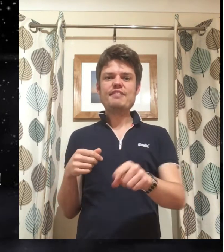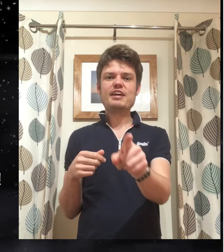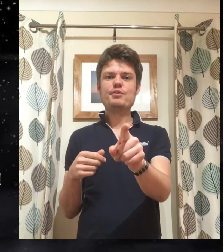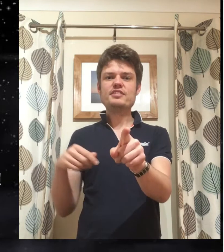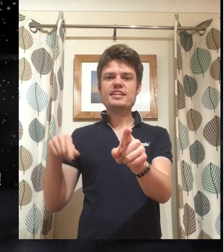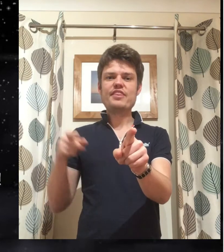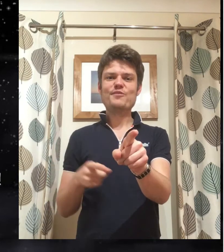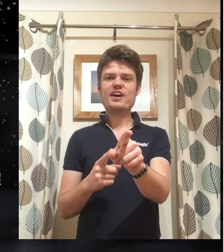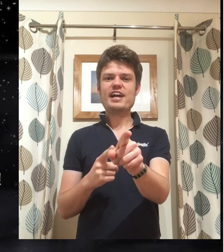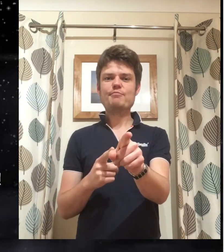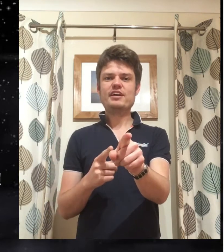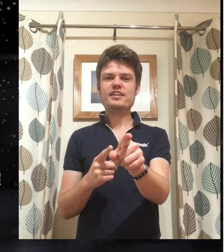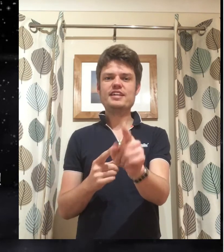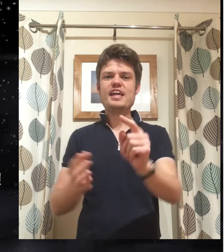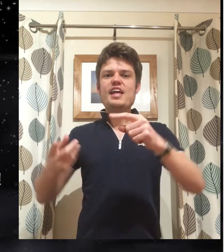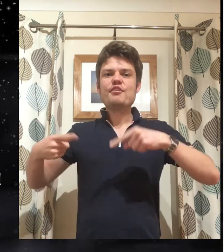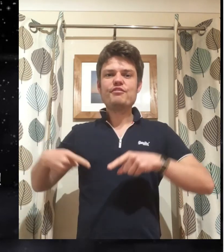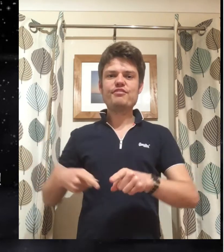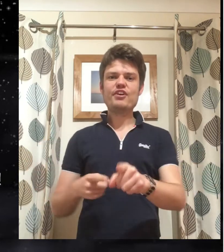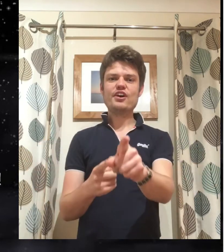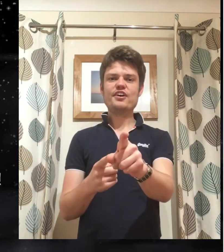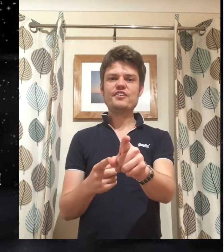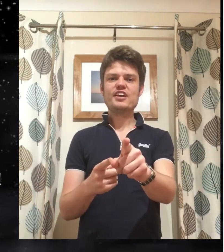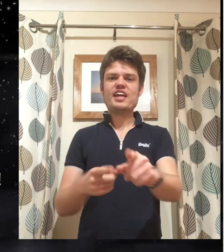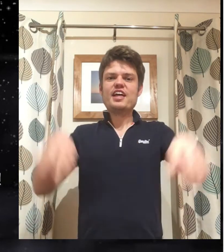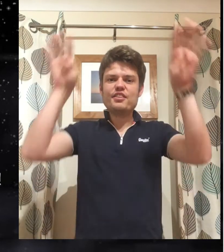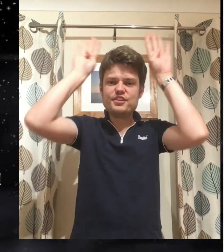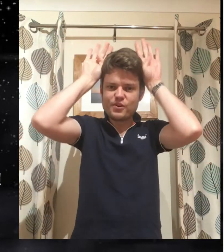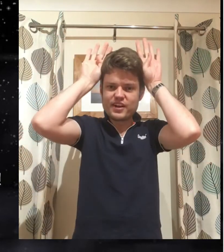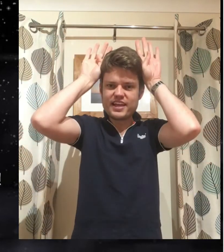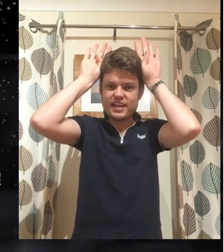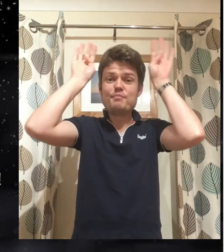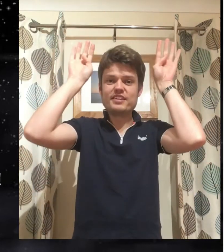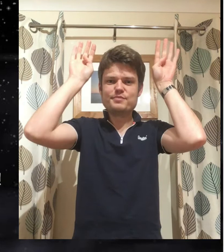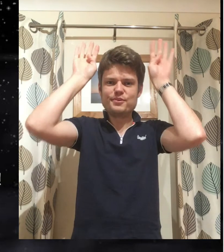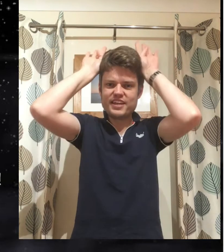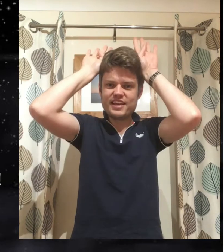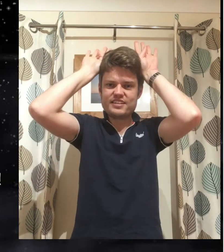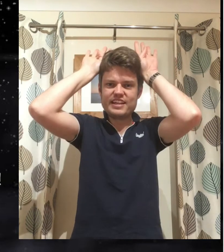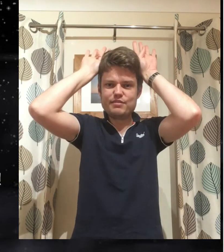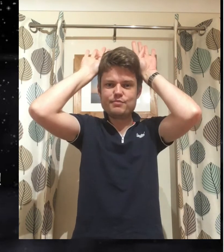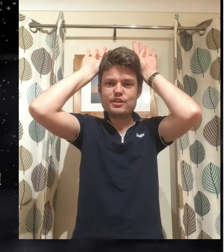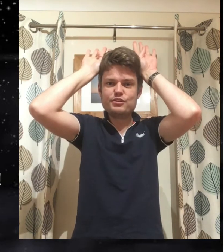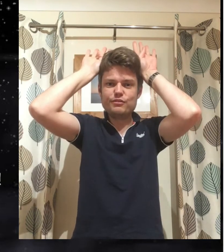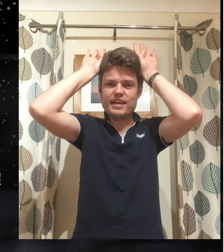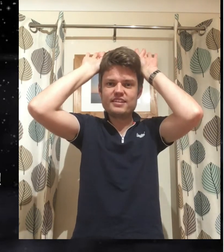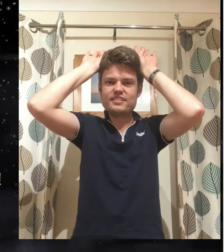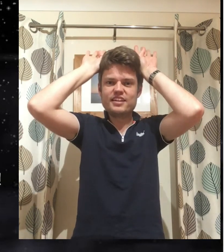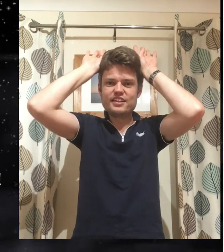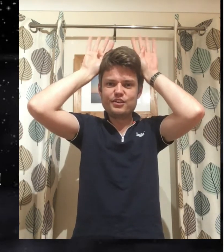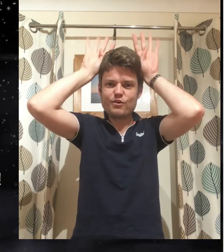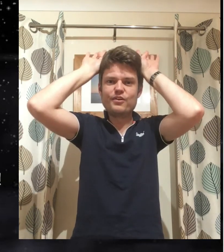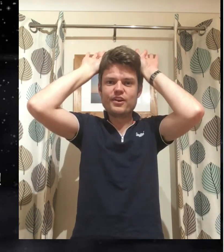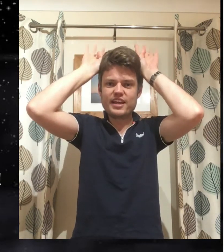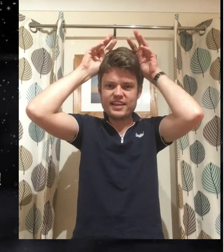the left hand pointing and the right hand behind it follow the donkey make some donkey ears and give them two flicks